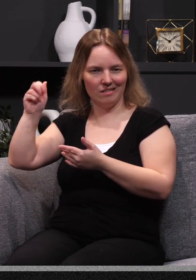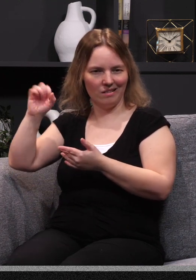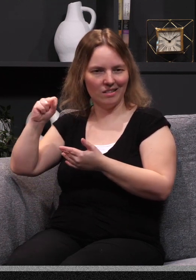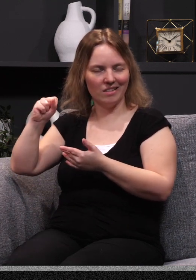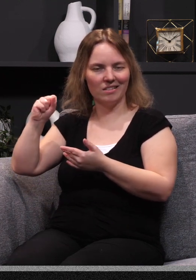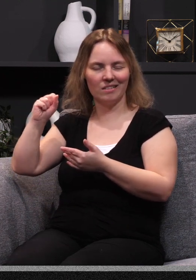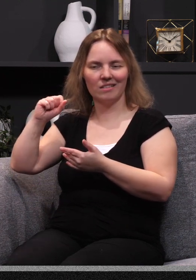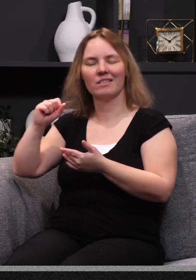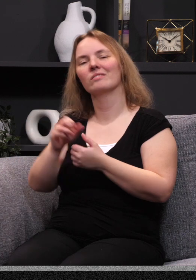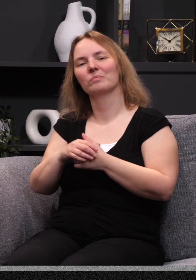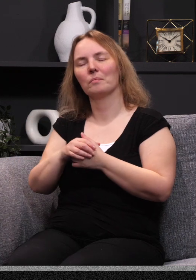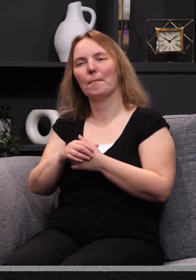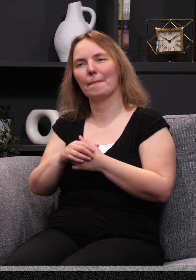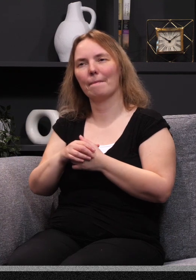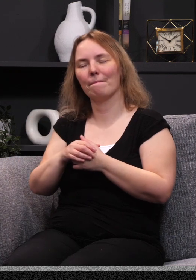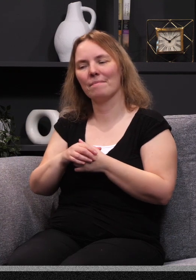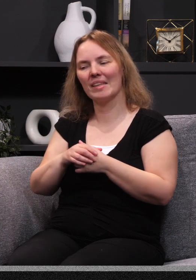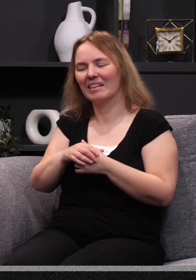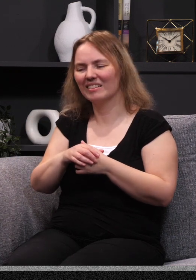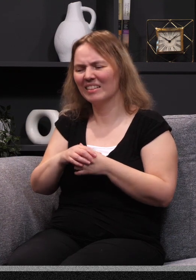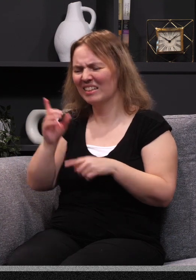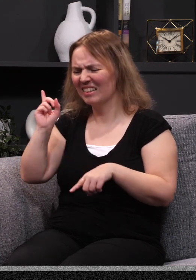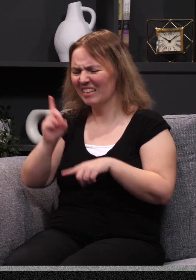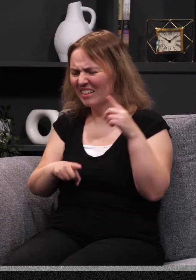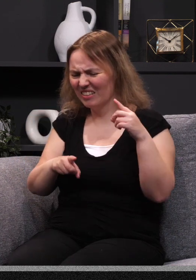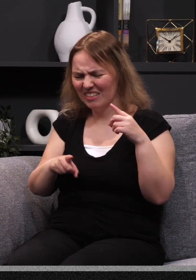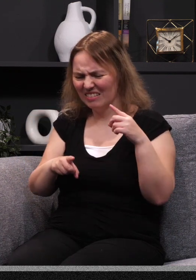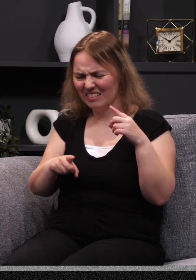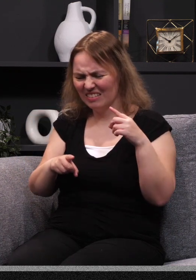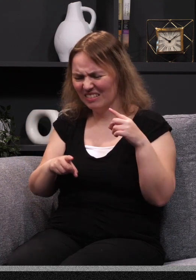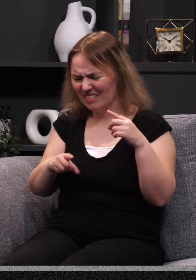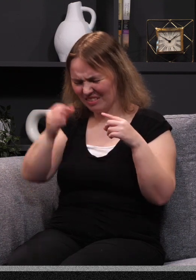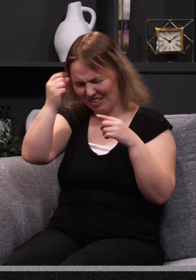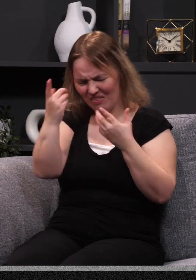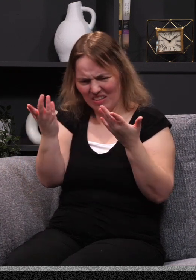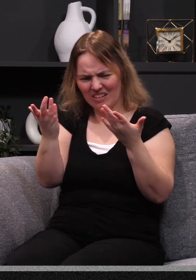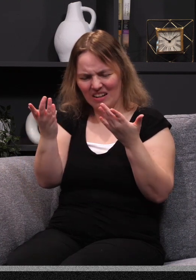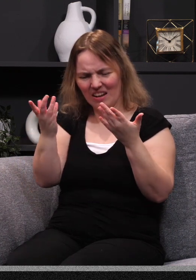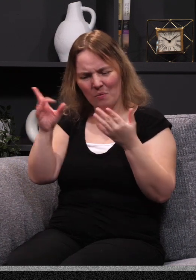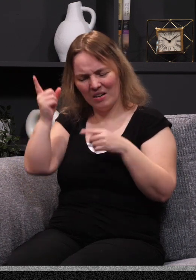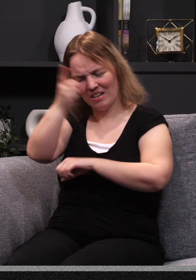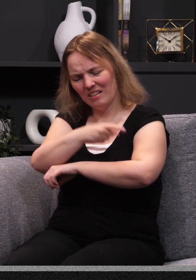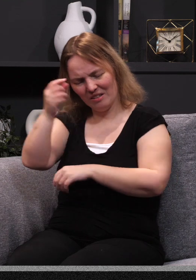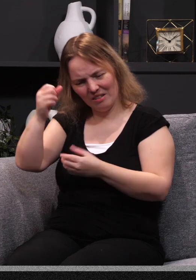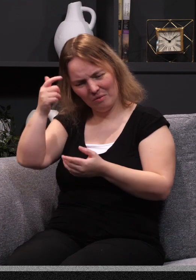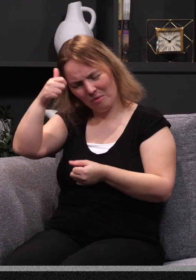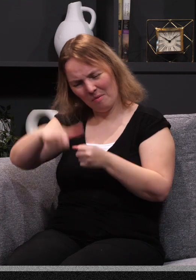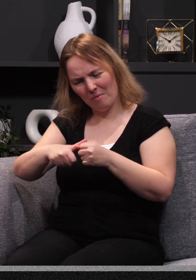So he said, I can't publish it yet. It was a beautiful song. And he couldn't get a third verse. Nothing would come to his mind. But then one day, he remembered a